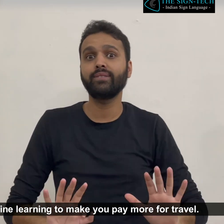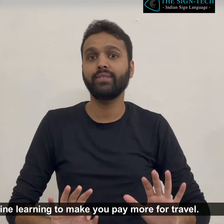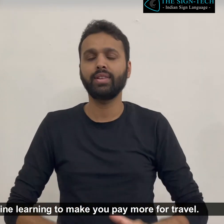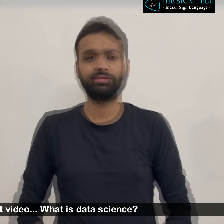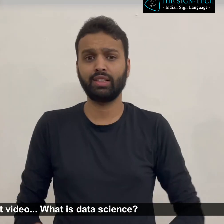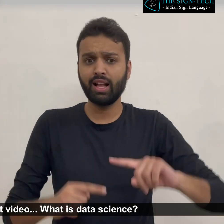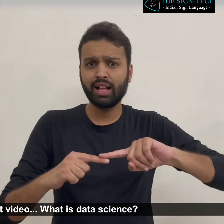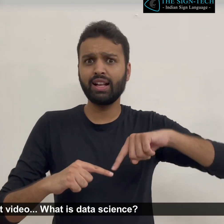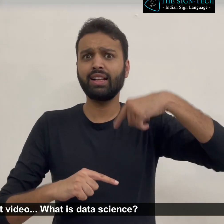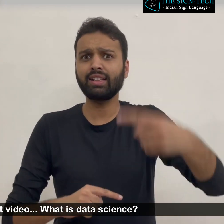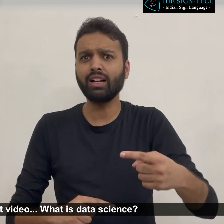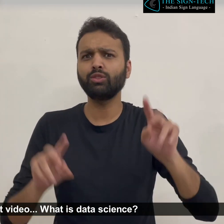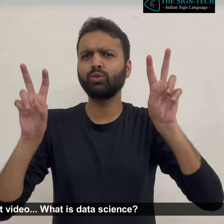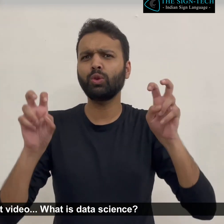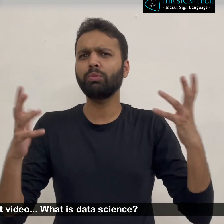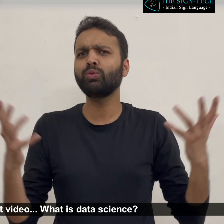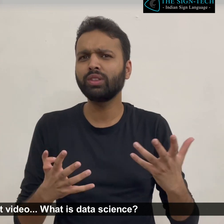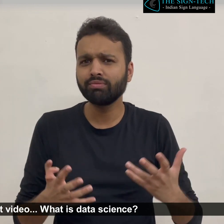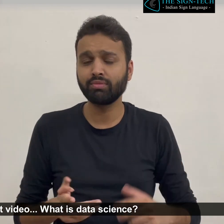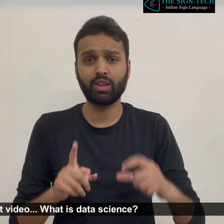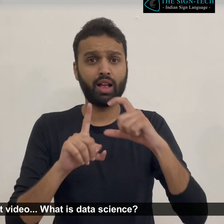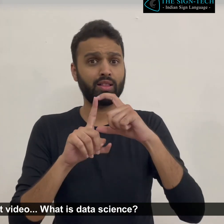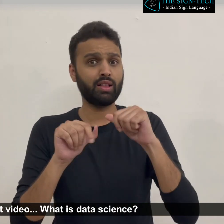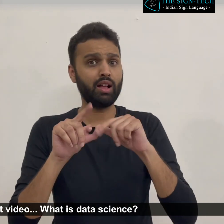Our next video. What is data science?